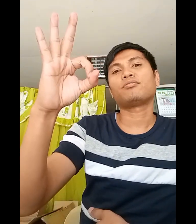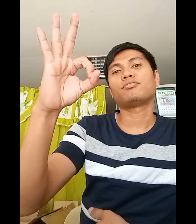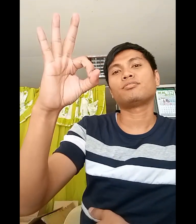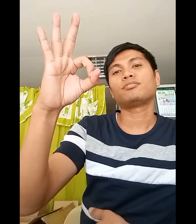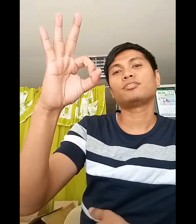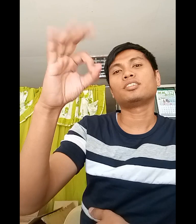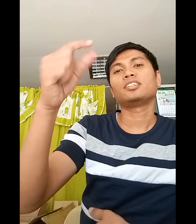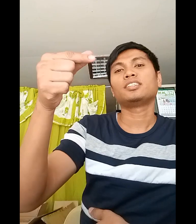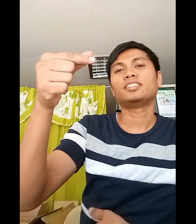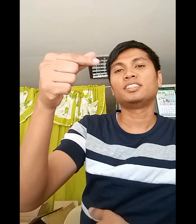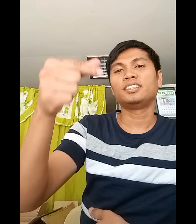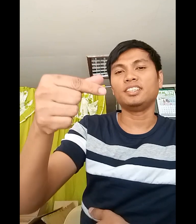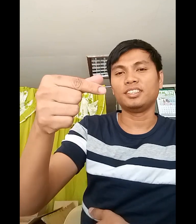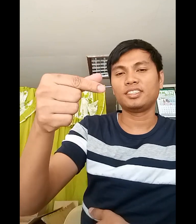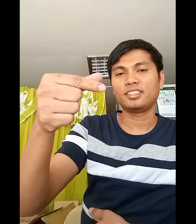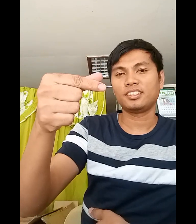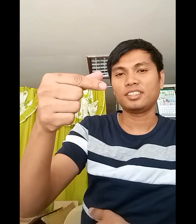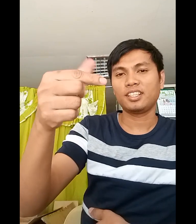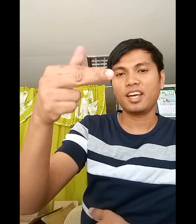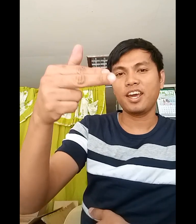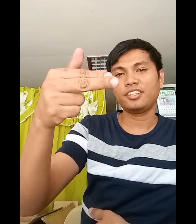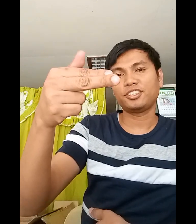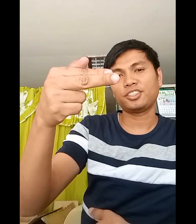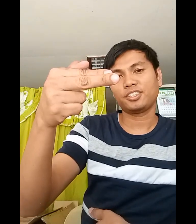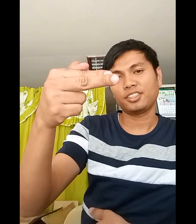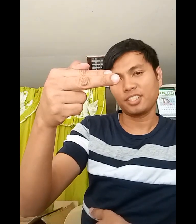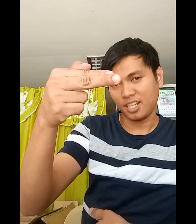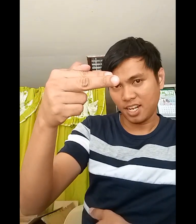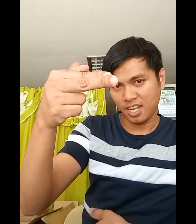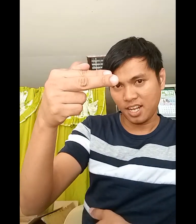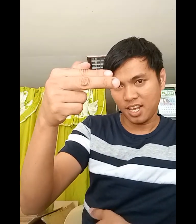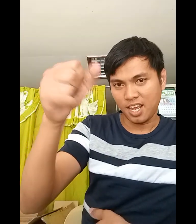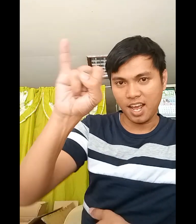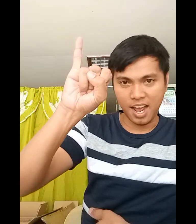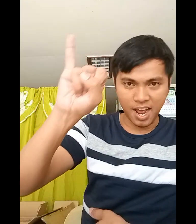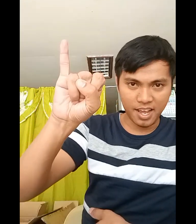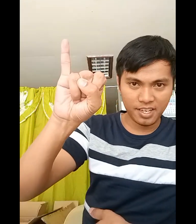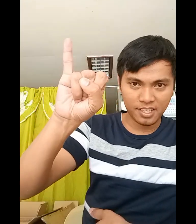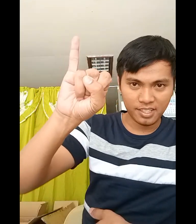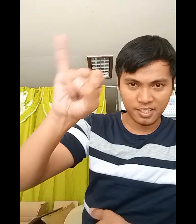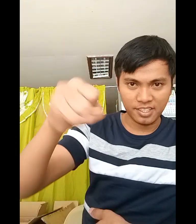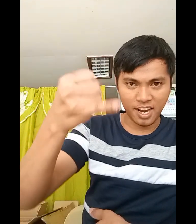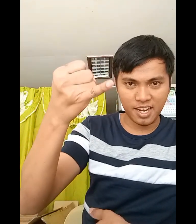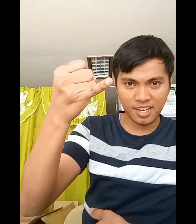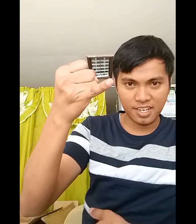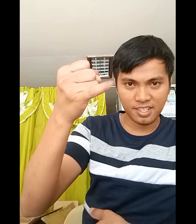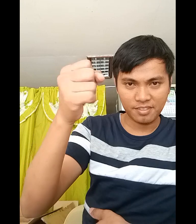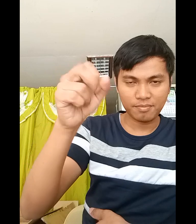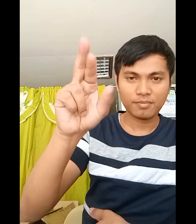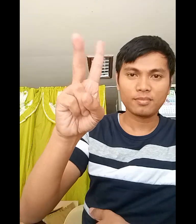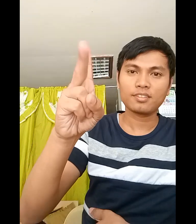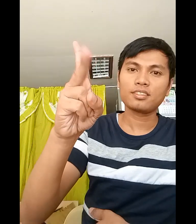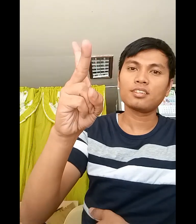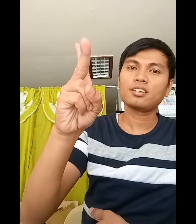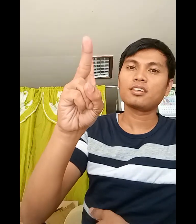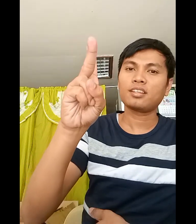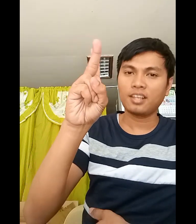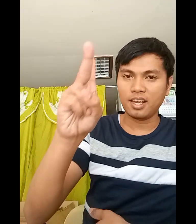G H I J K